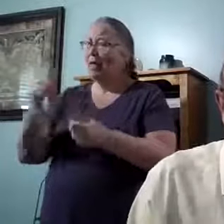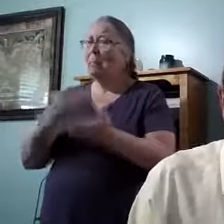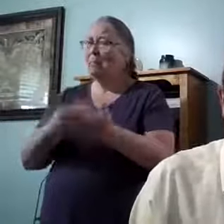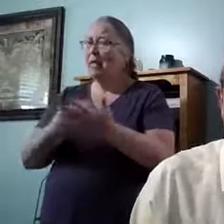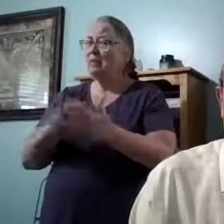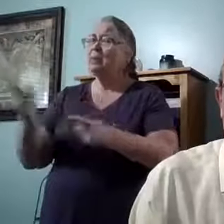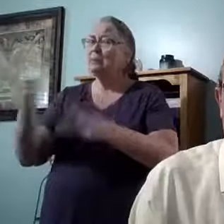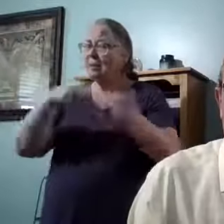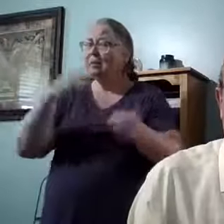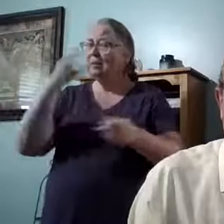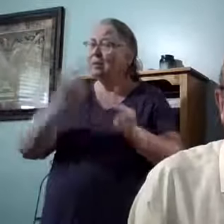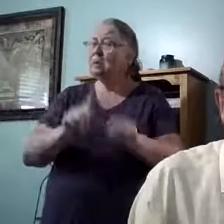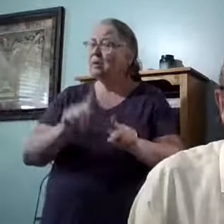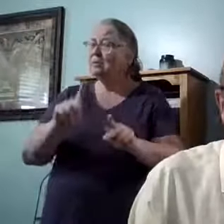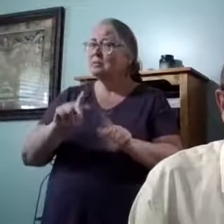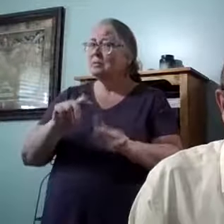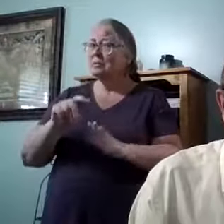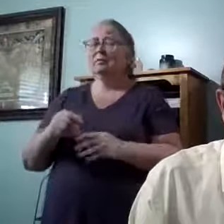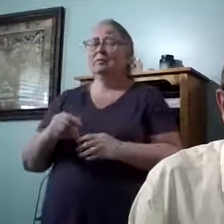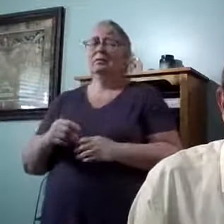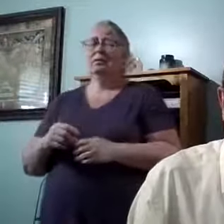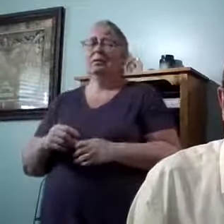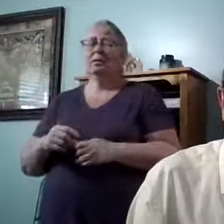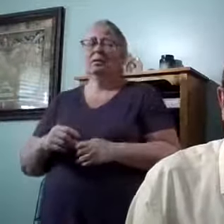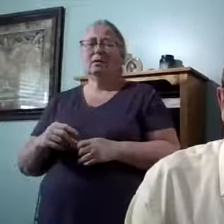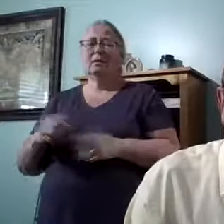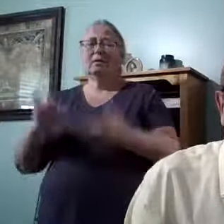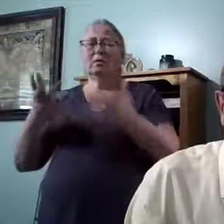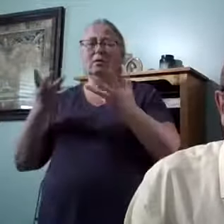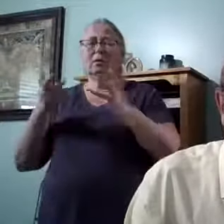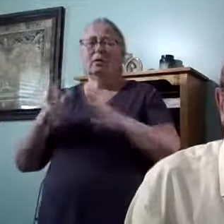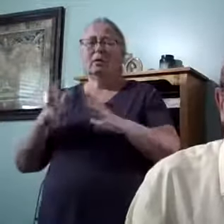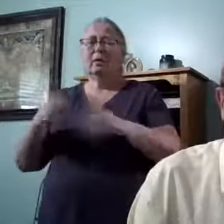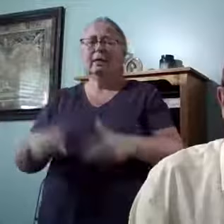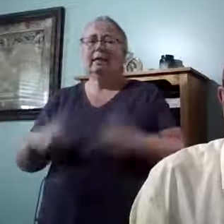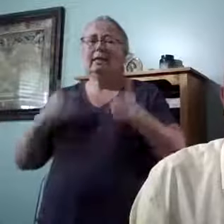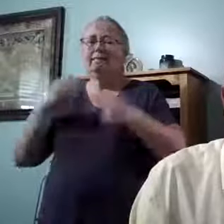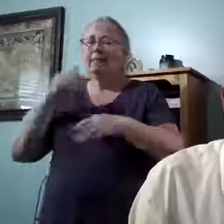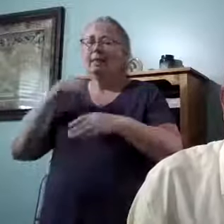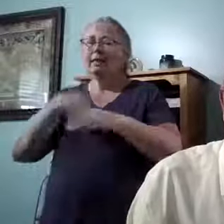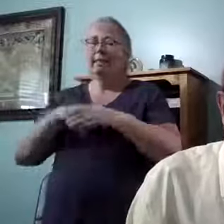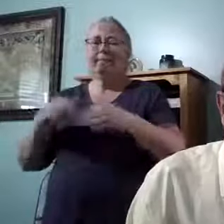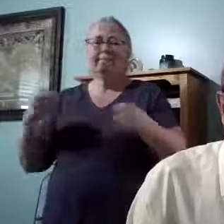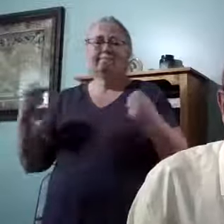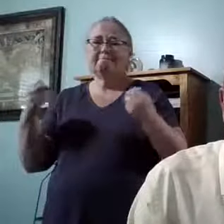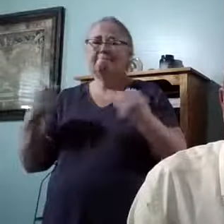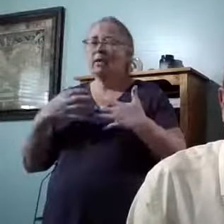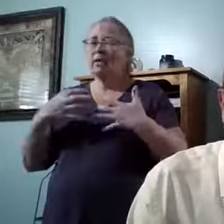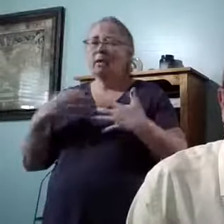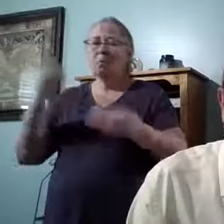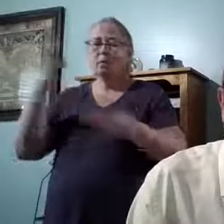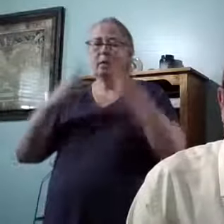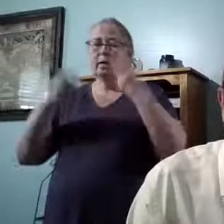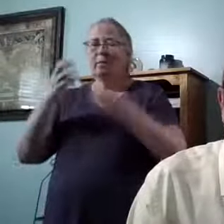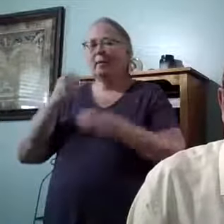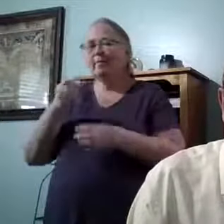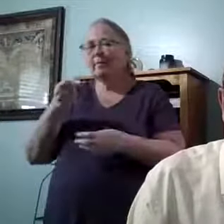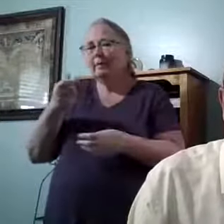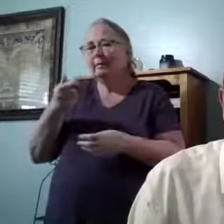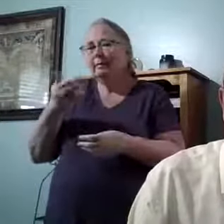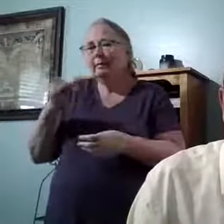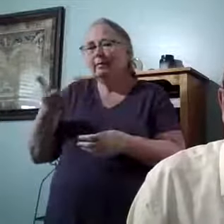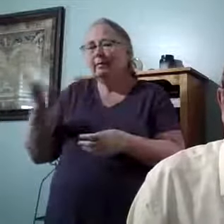was, you know, but, uh, so we don't want to want to live in fear. We don't want to live worried about every little thing.